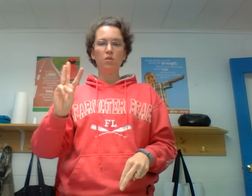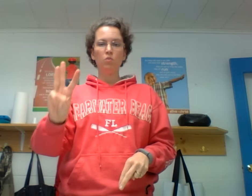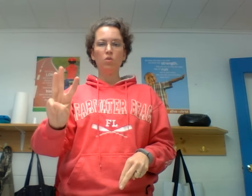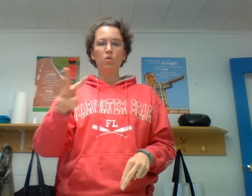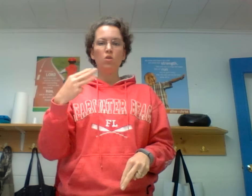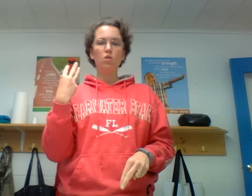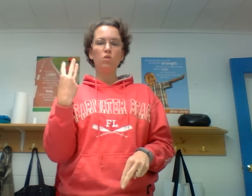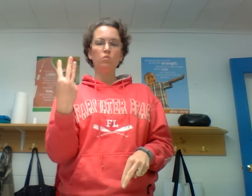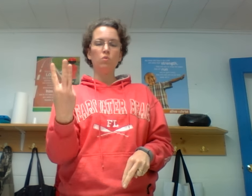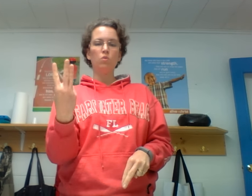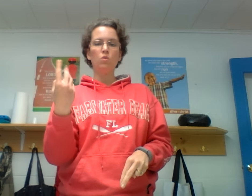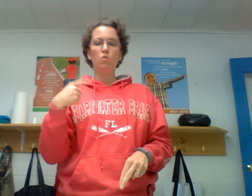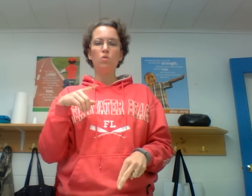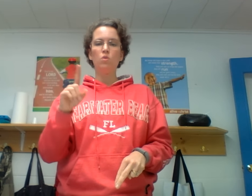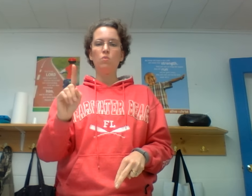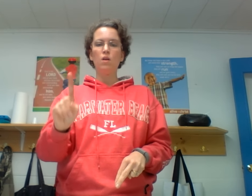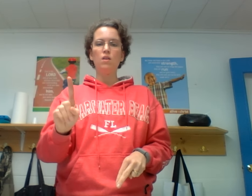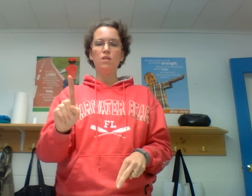World War I.